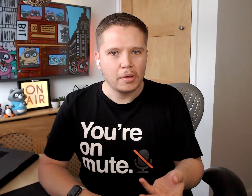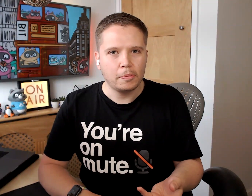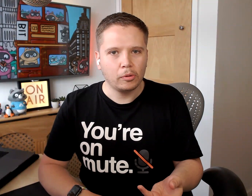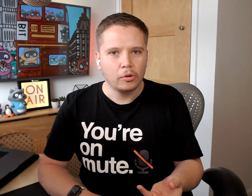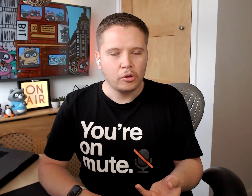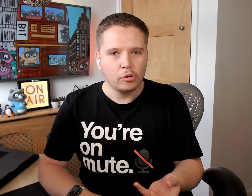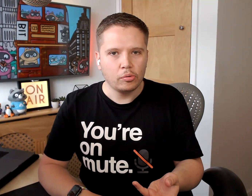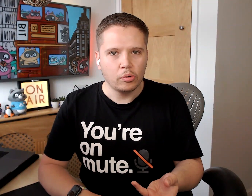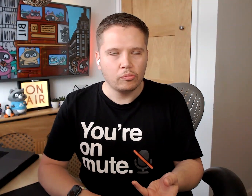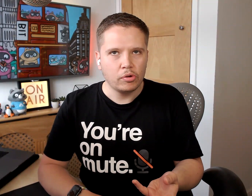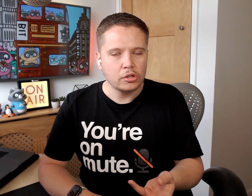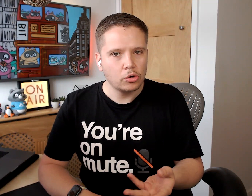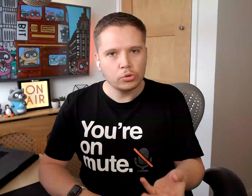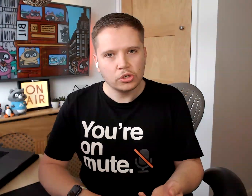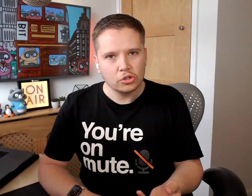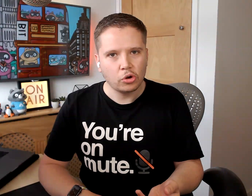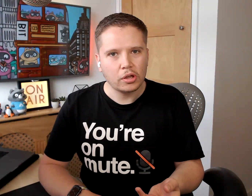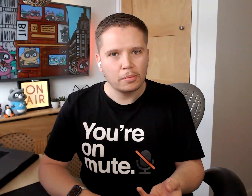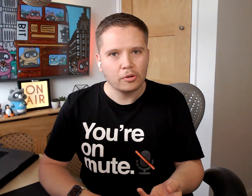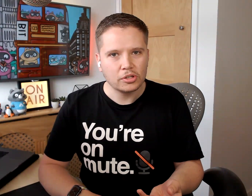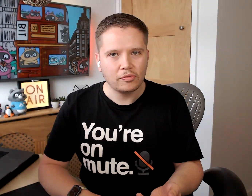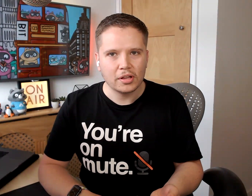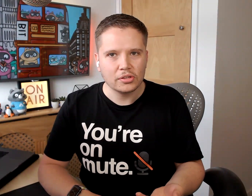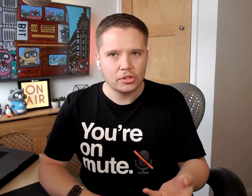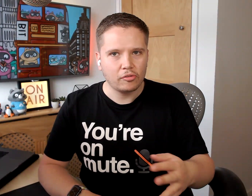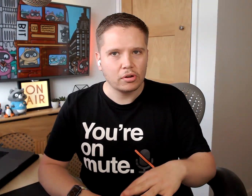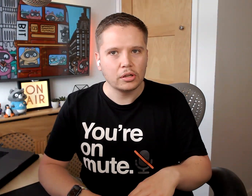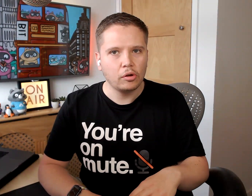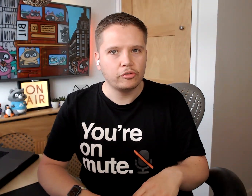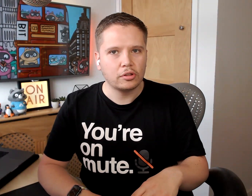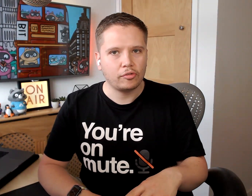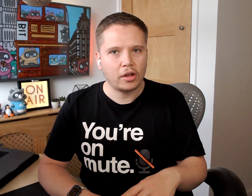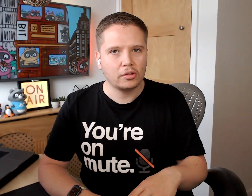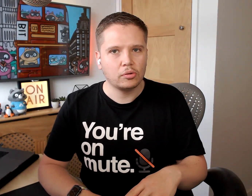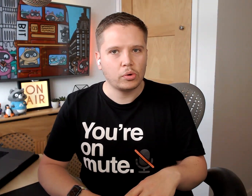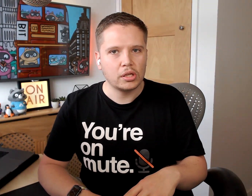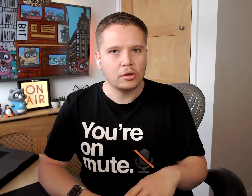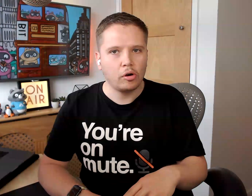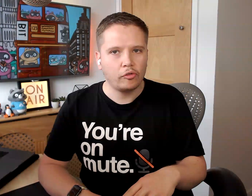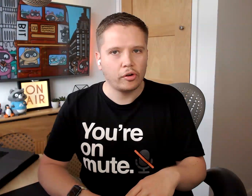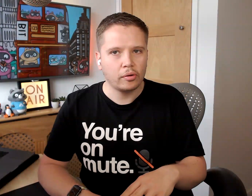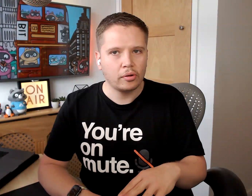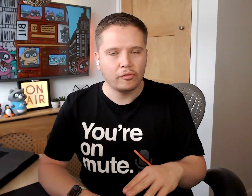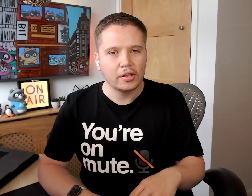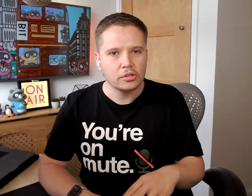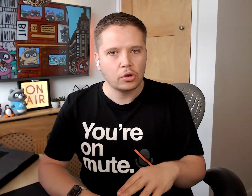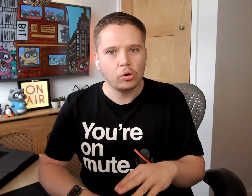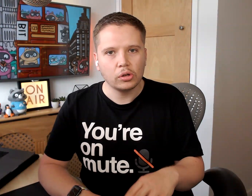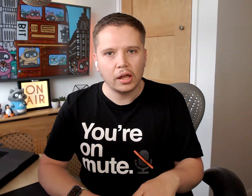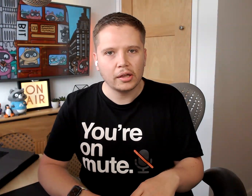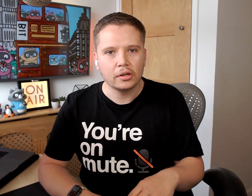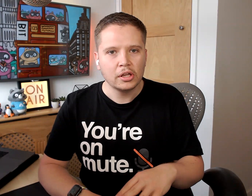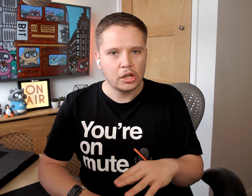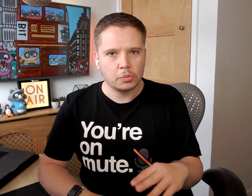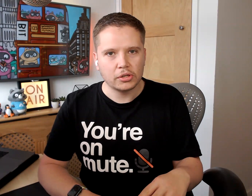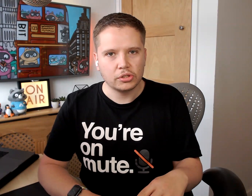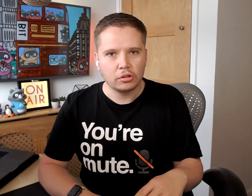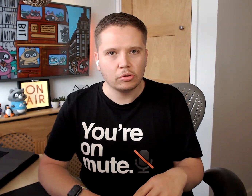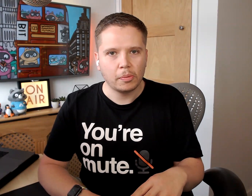people who really don't enjoy in-person events that have really loved the fact that we offer events online, especially through the